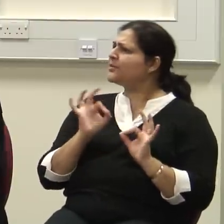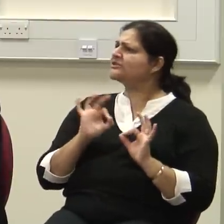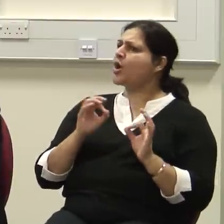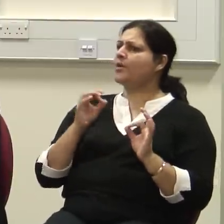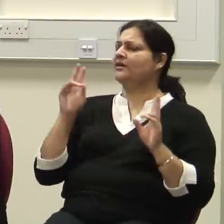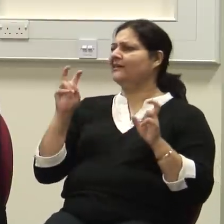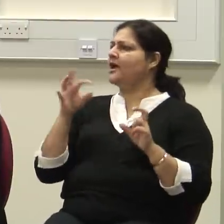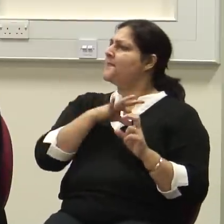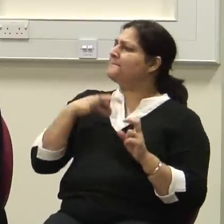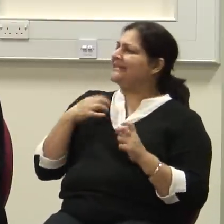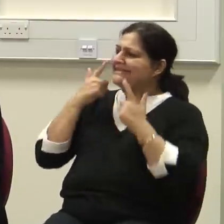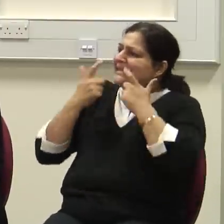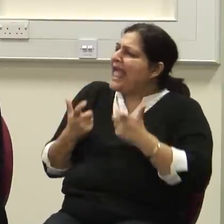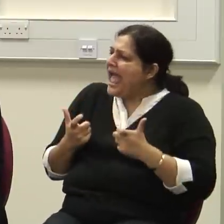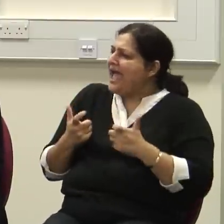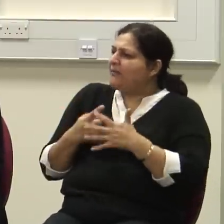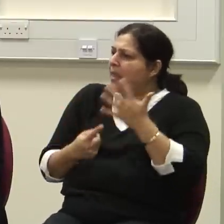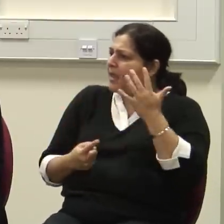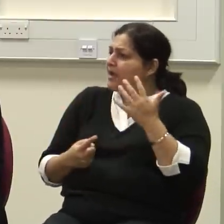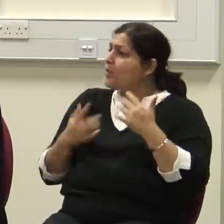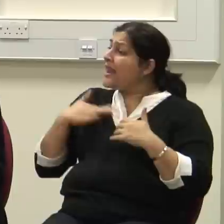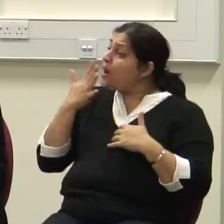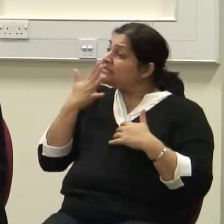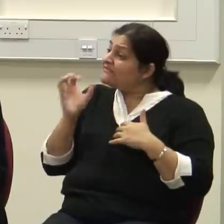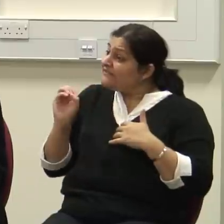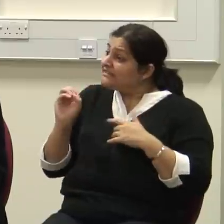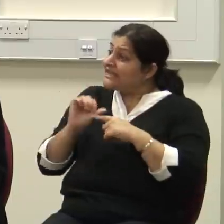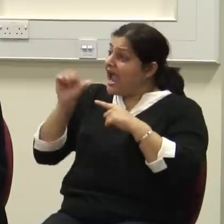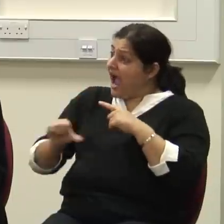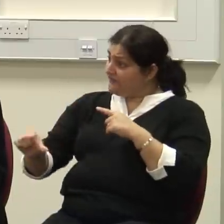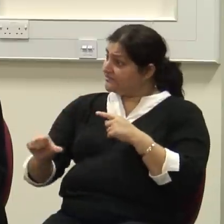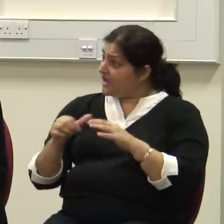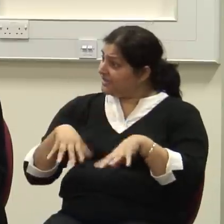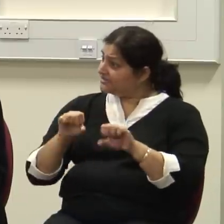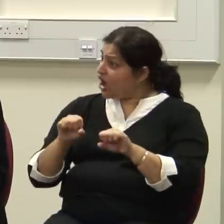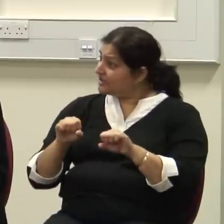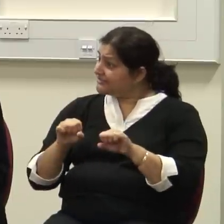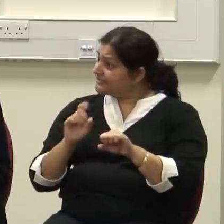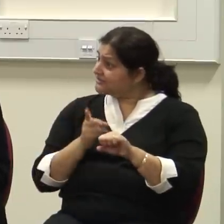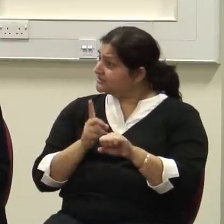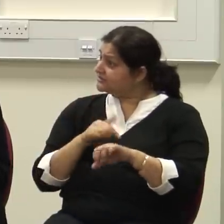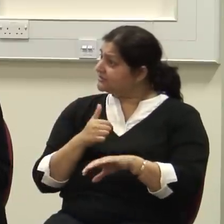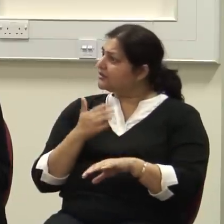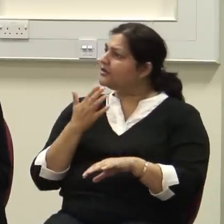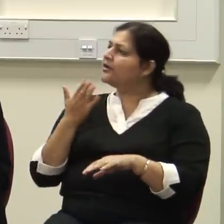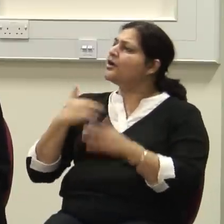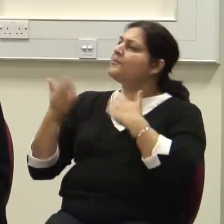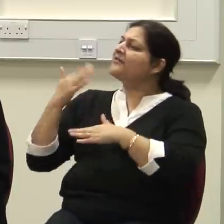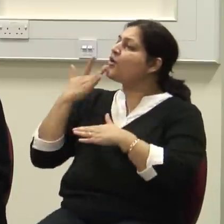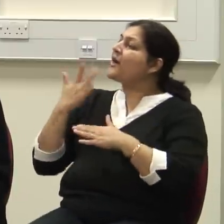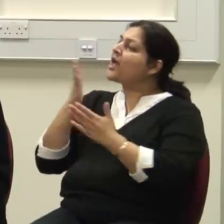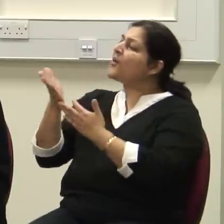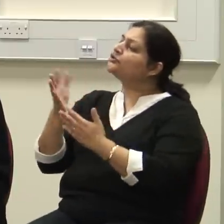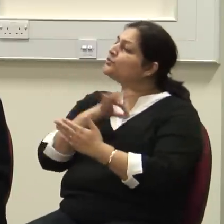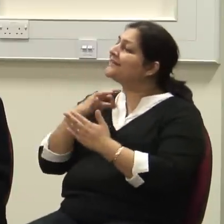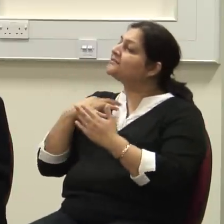is all came in after I was 50 years old. When I went to medical school, you either paid for a